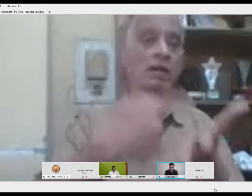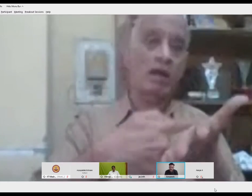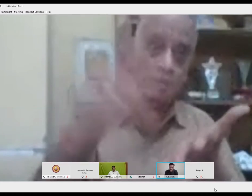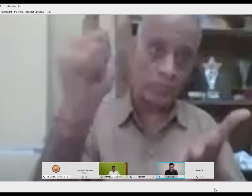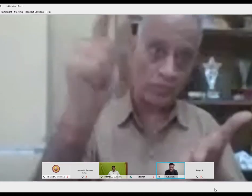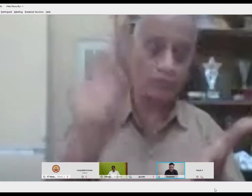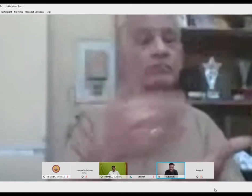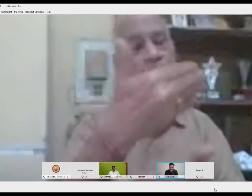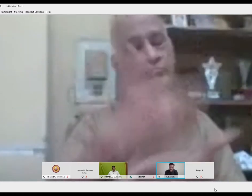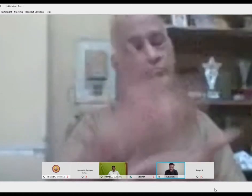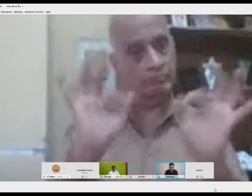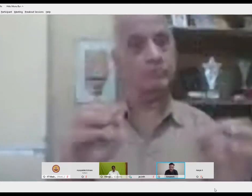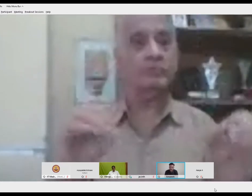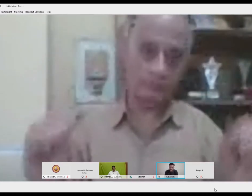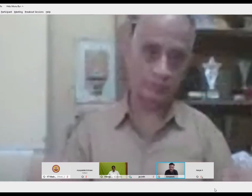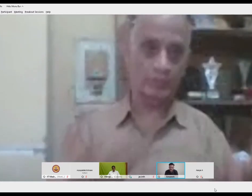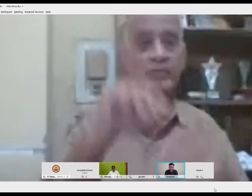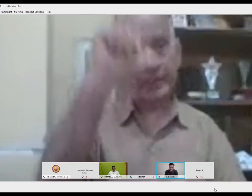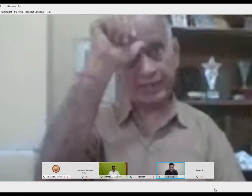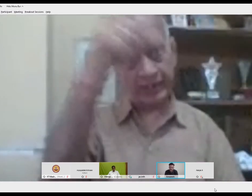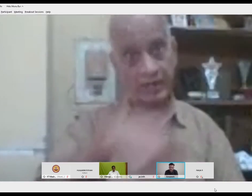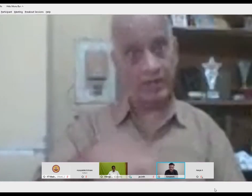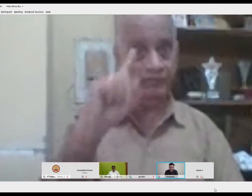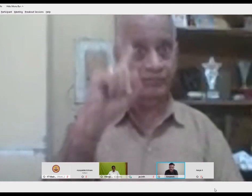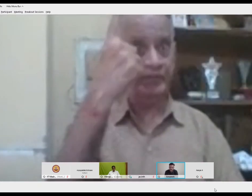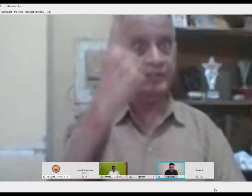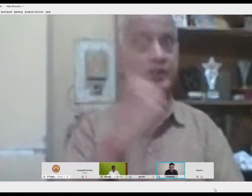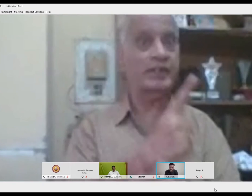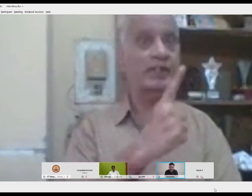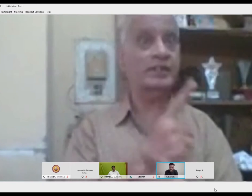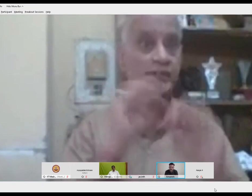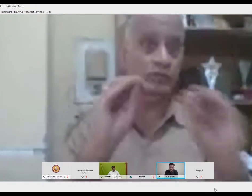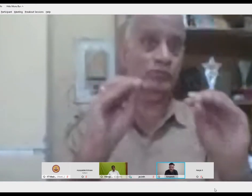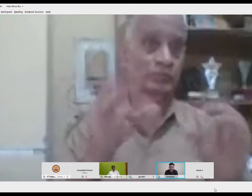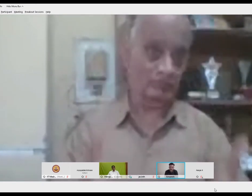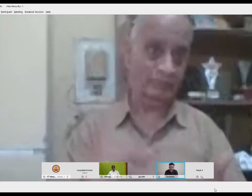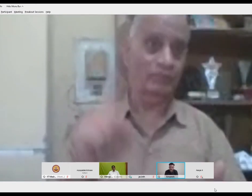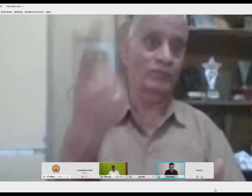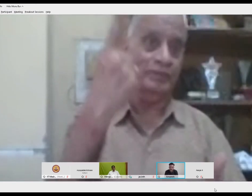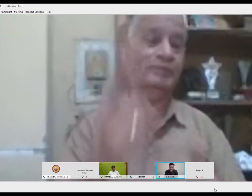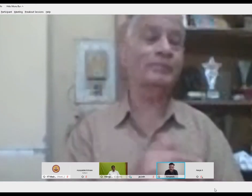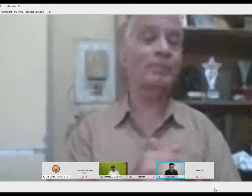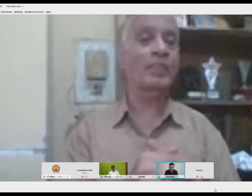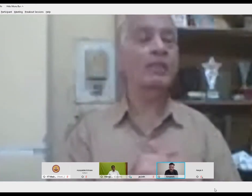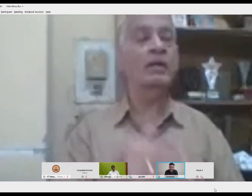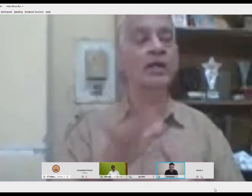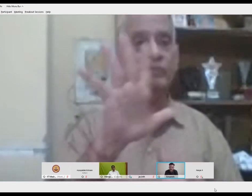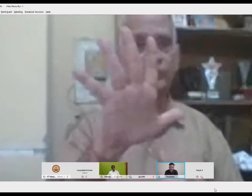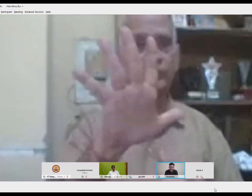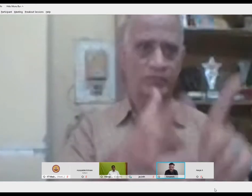Diploma in Sign Language Interpreting course, which was approved by the Rehabitation Council of India, which was